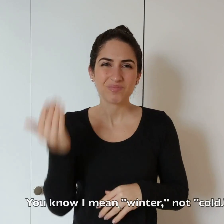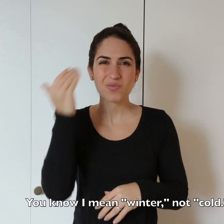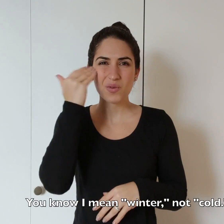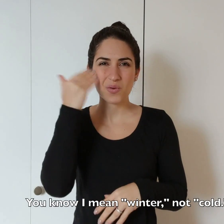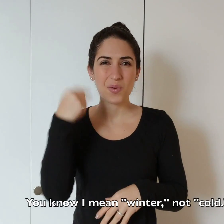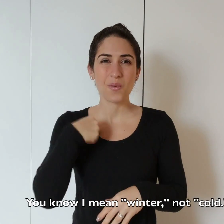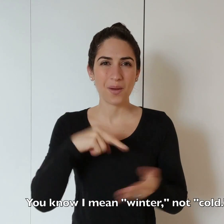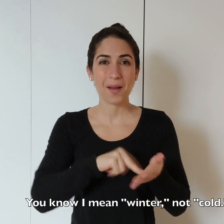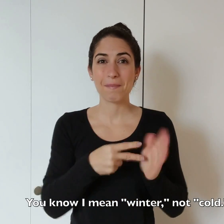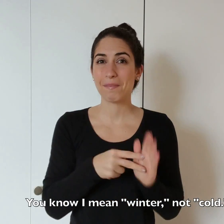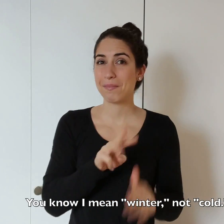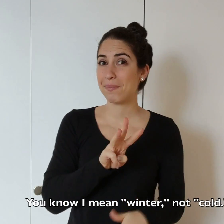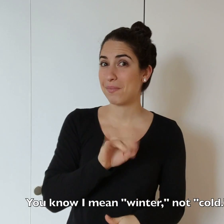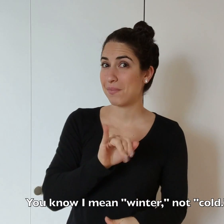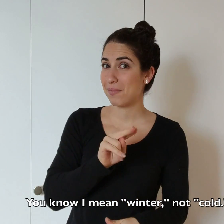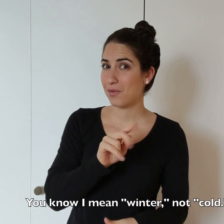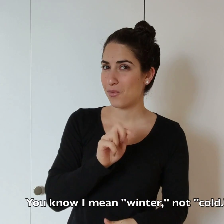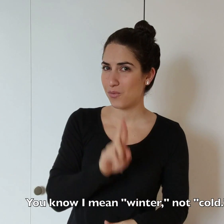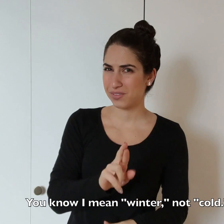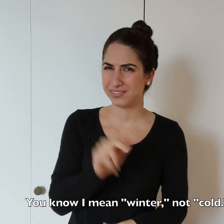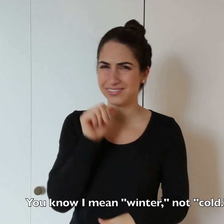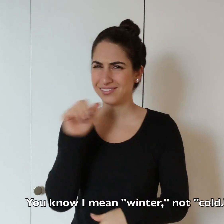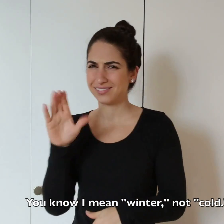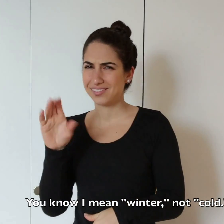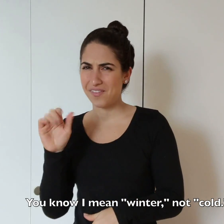For you know I mean winter, not cold.